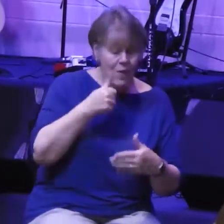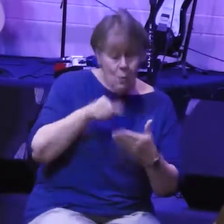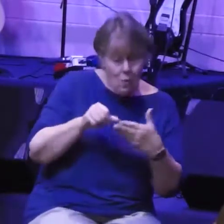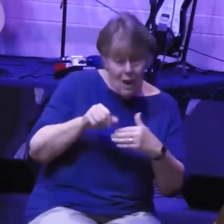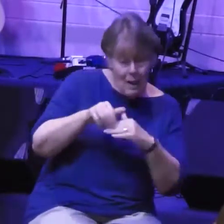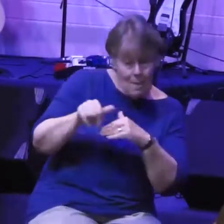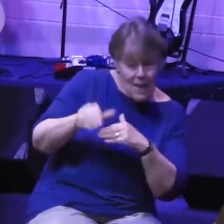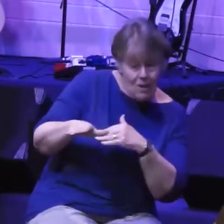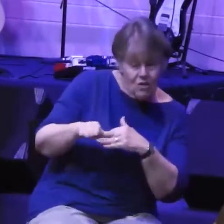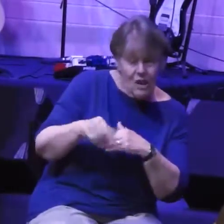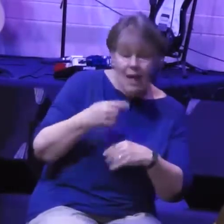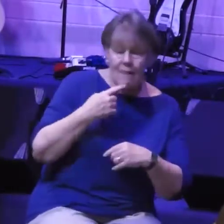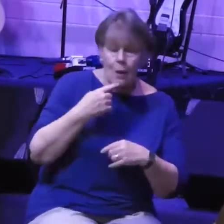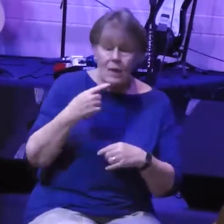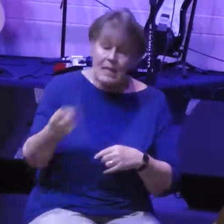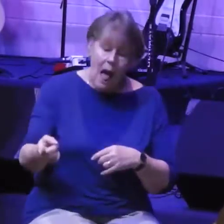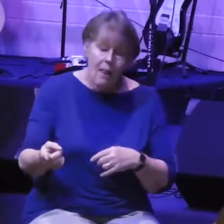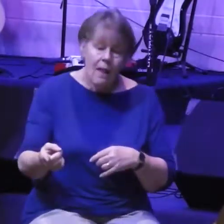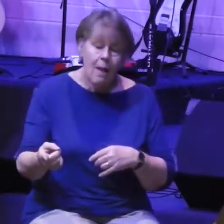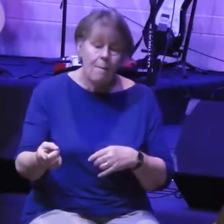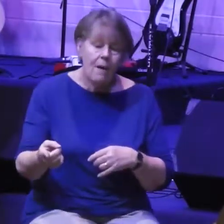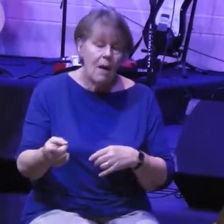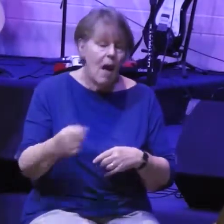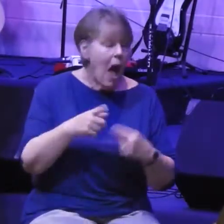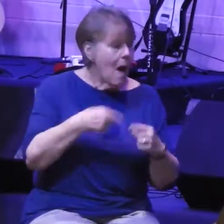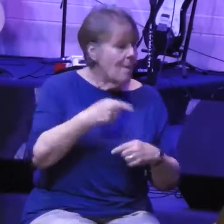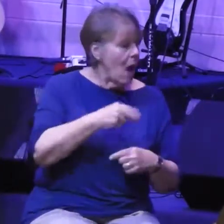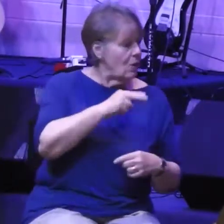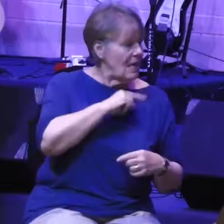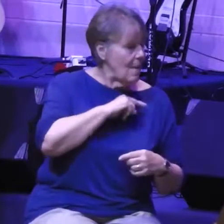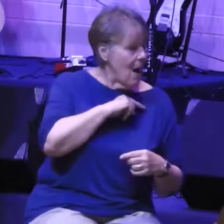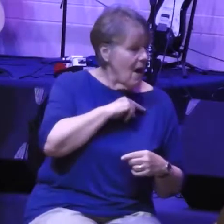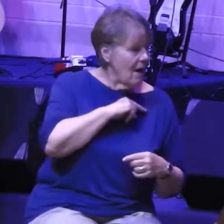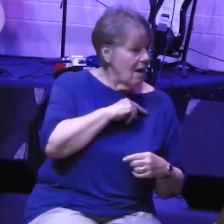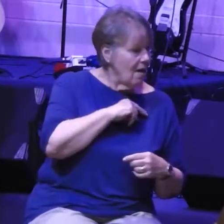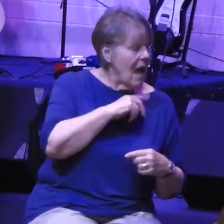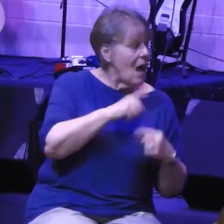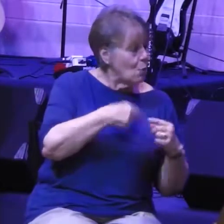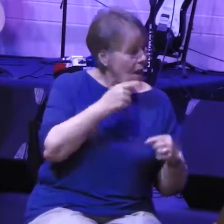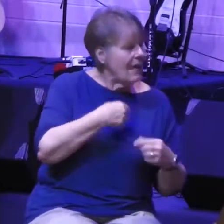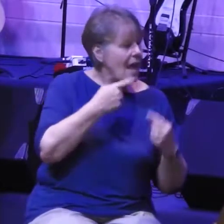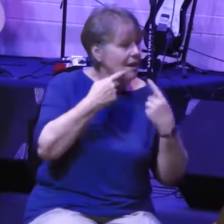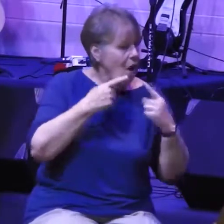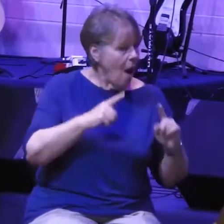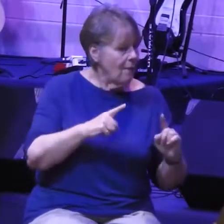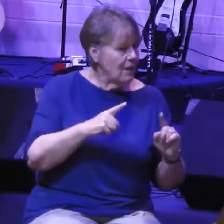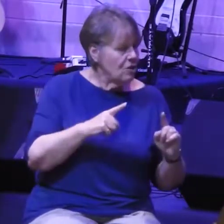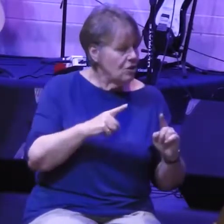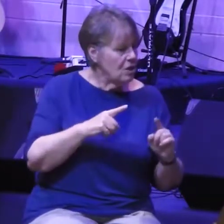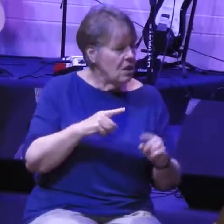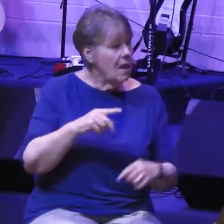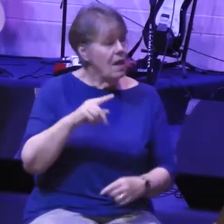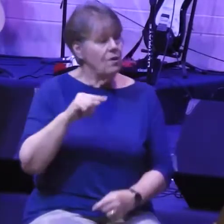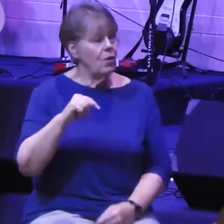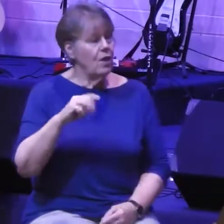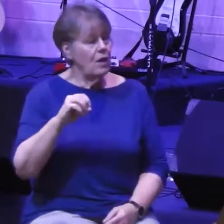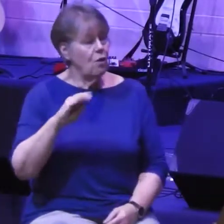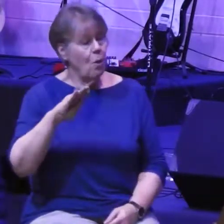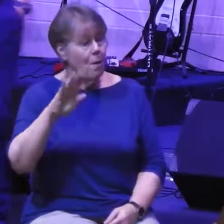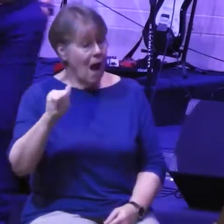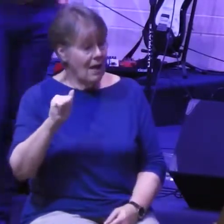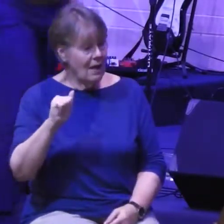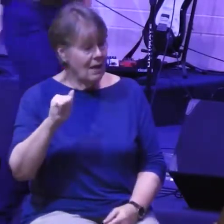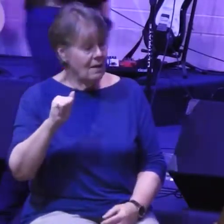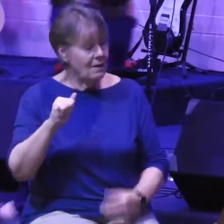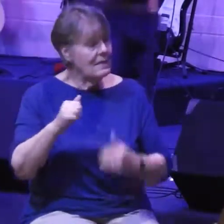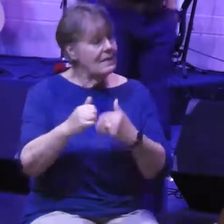good deeds and then telling him what I said. And Tobiah sent letters to intimidate me.